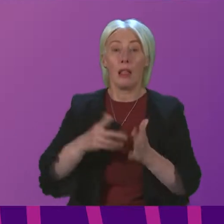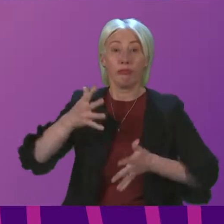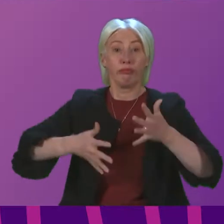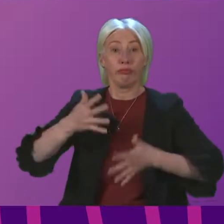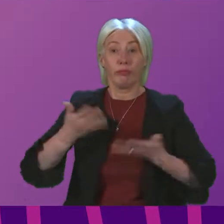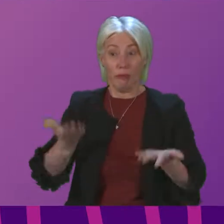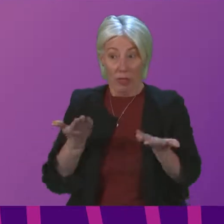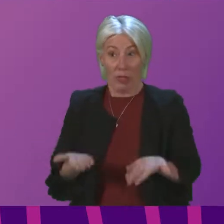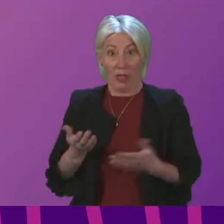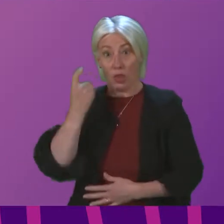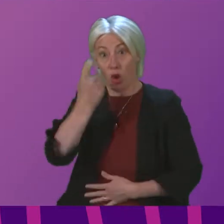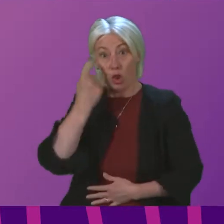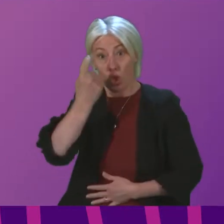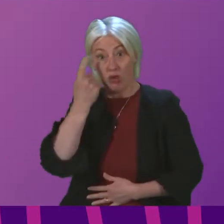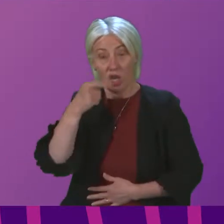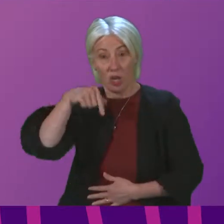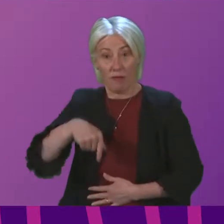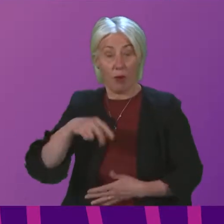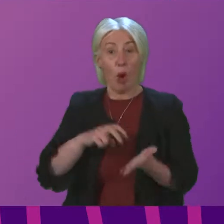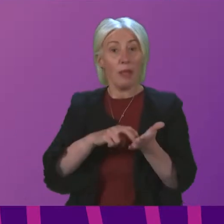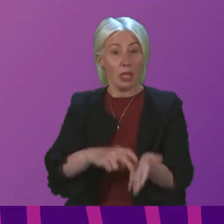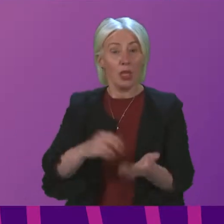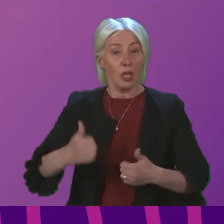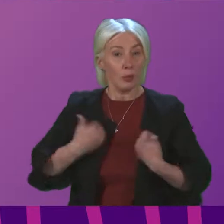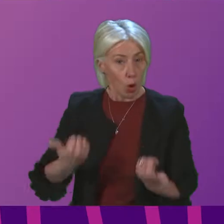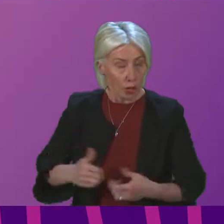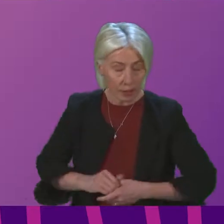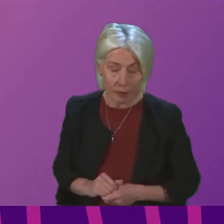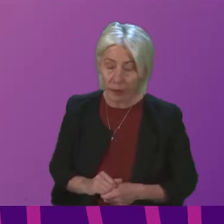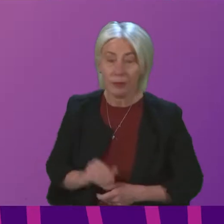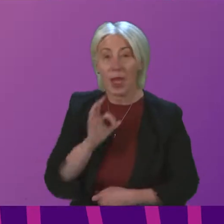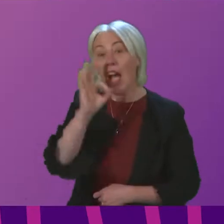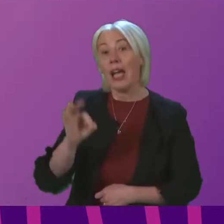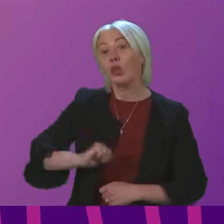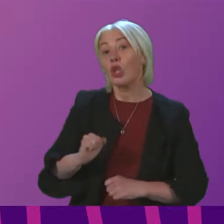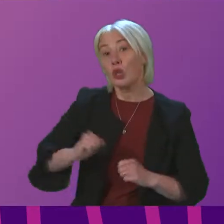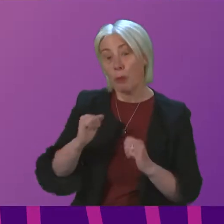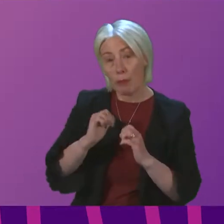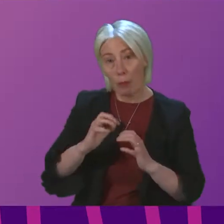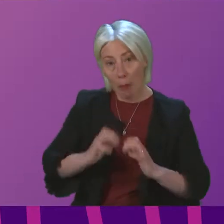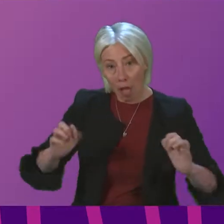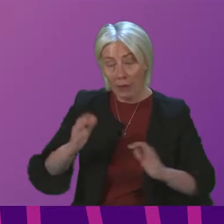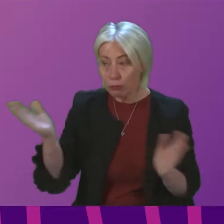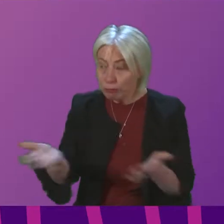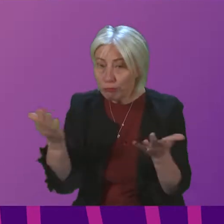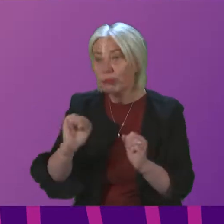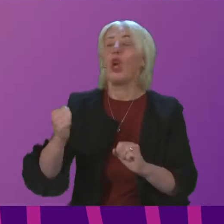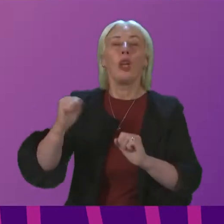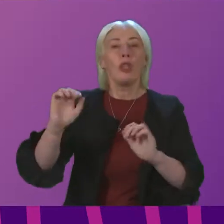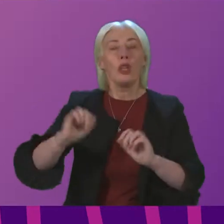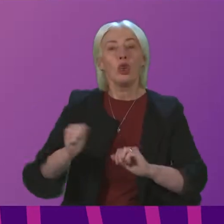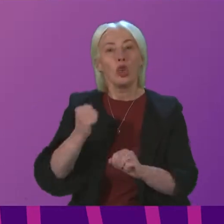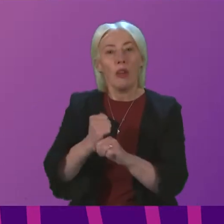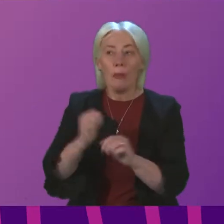this particular consideration of this petition this morning. And it calls on the Scottish Parliament to urge the Scottish Government to encourage the Scottish Qualifications, the